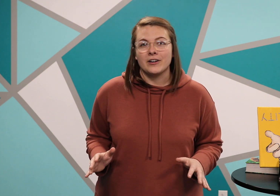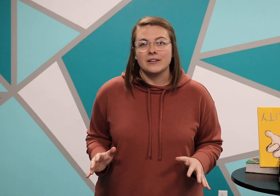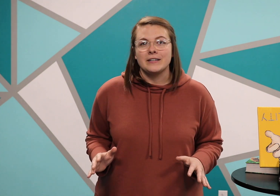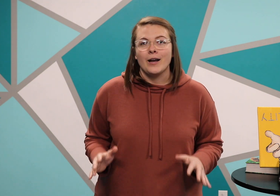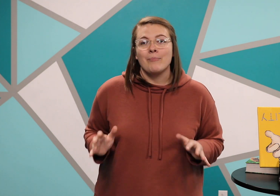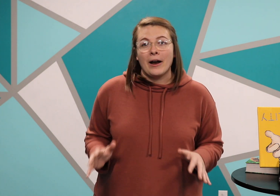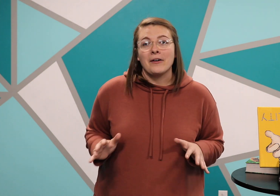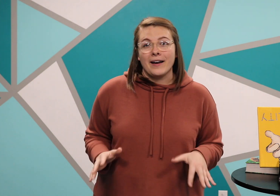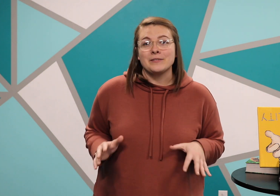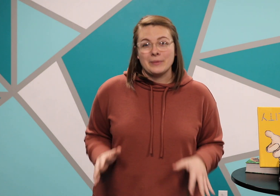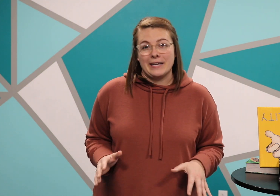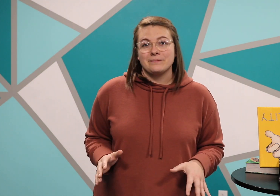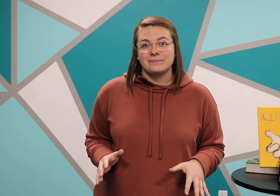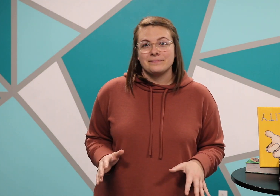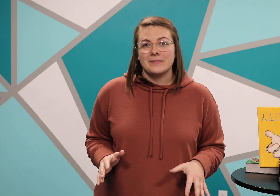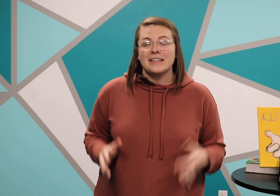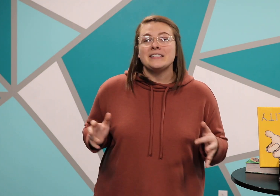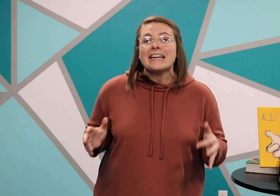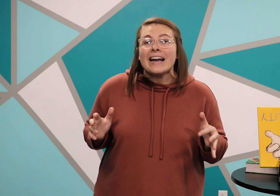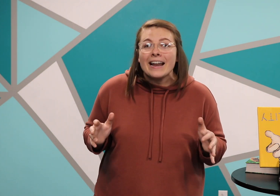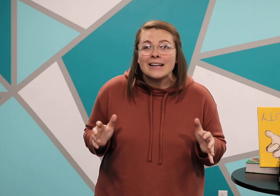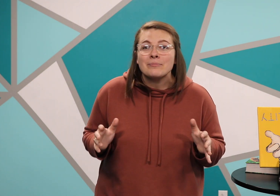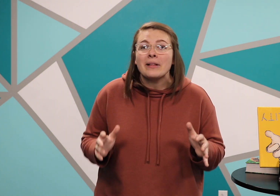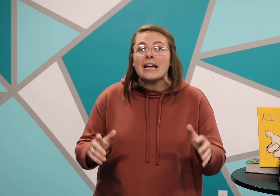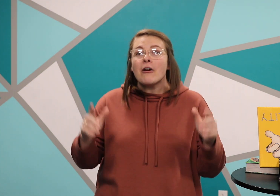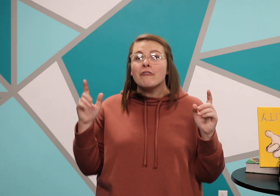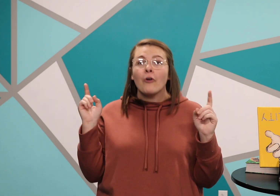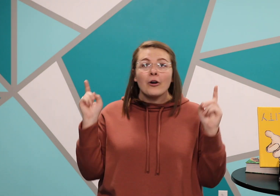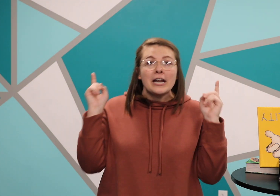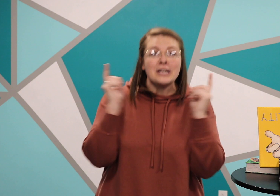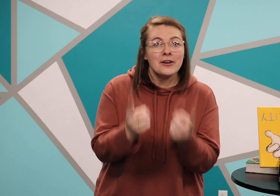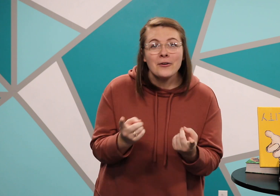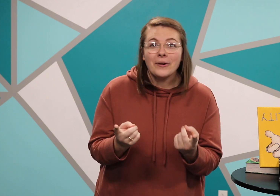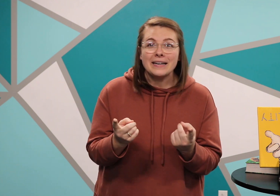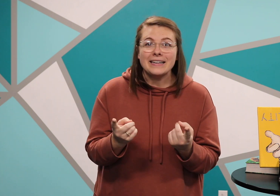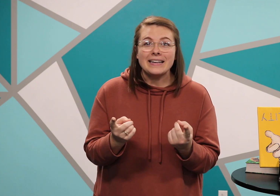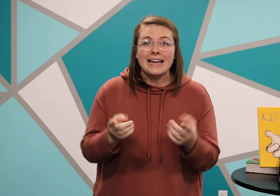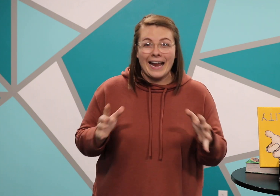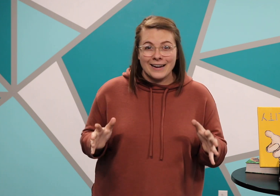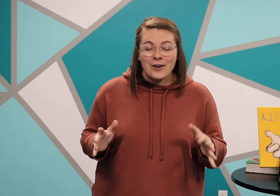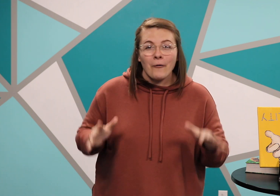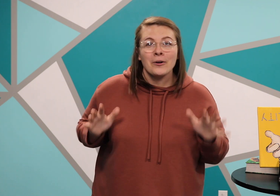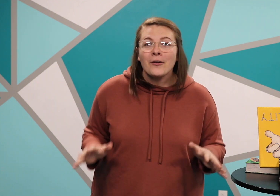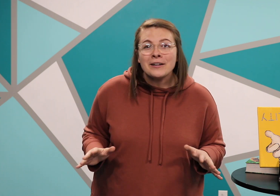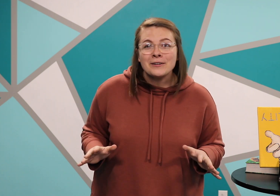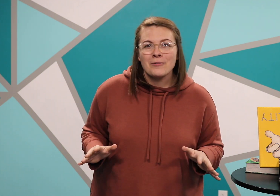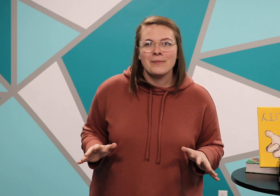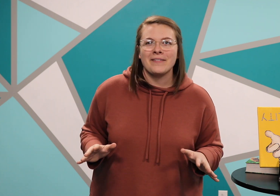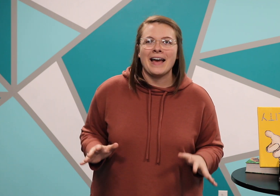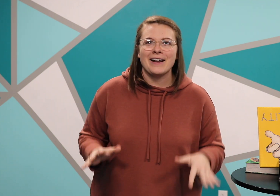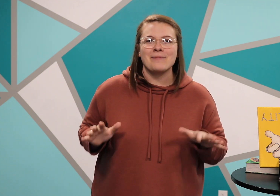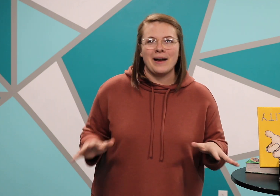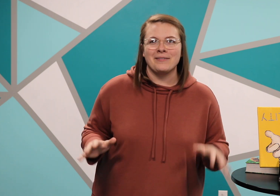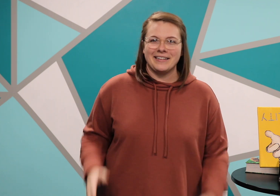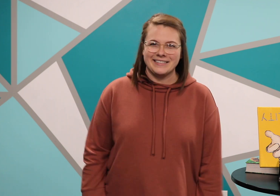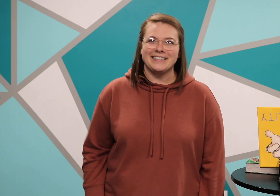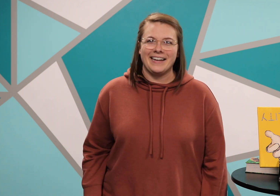about God's plan. You see, God has a plan for you and we're going to learn more about that in our Bible lesson today.